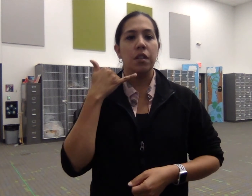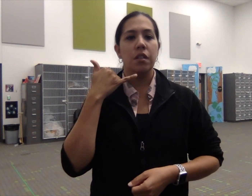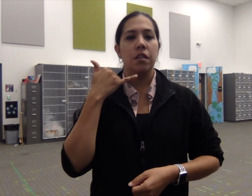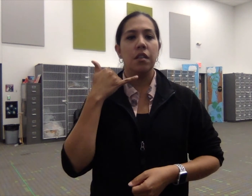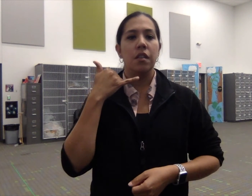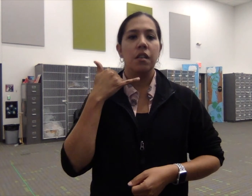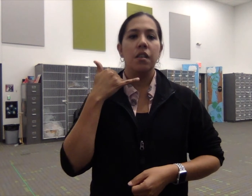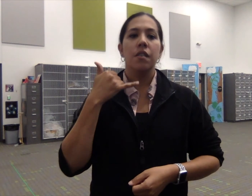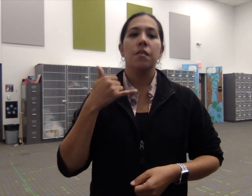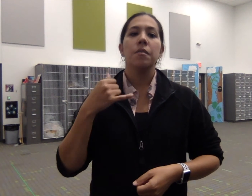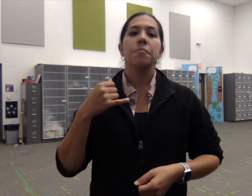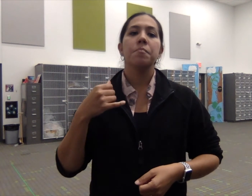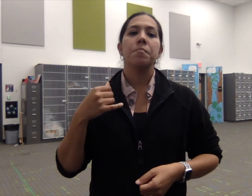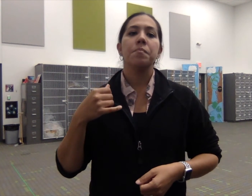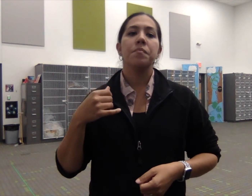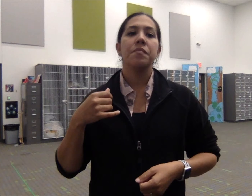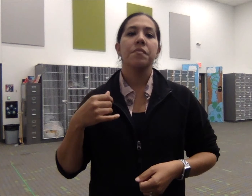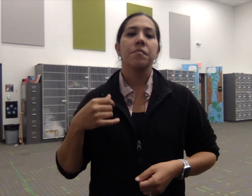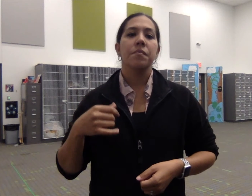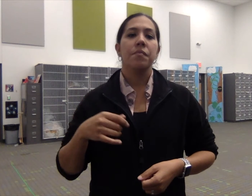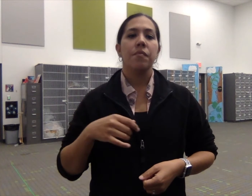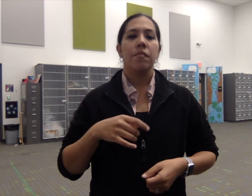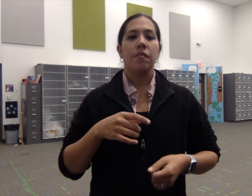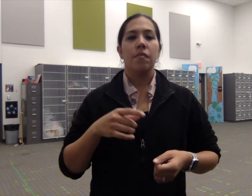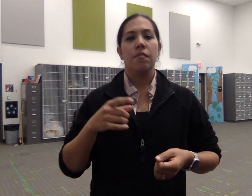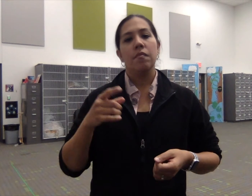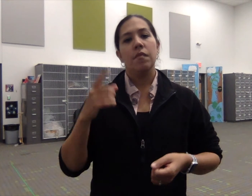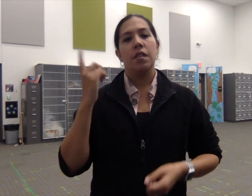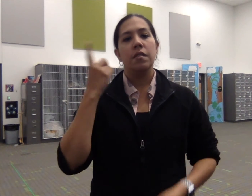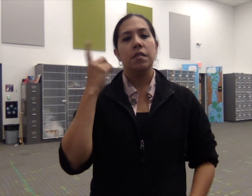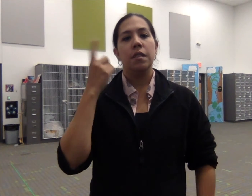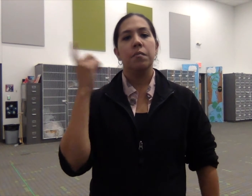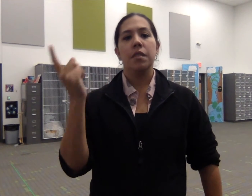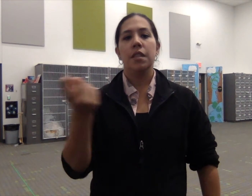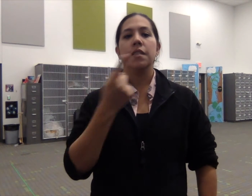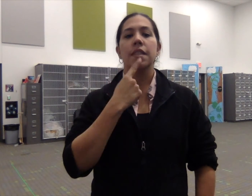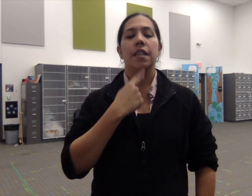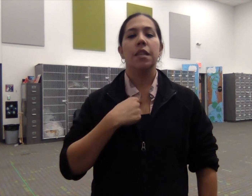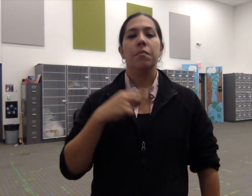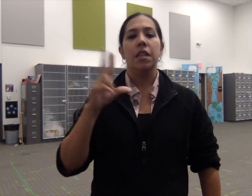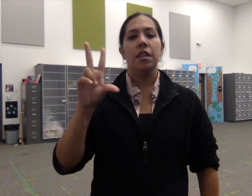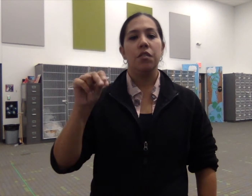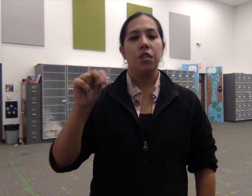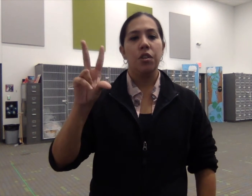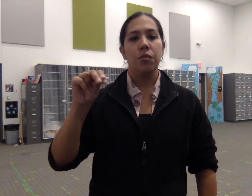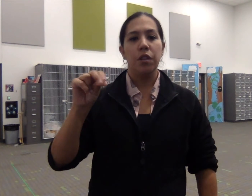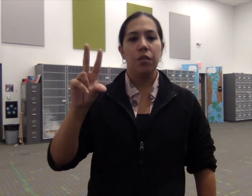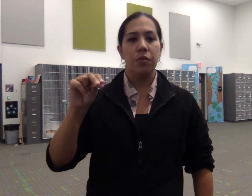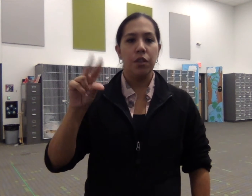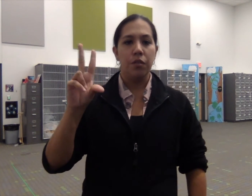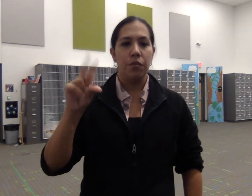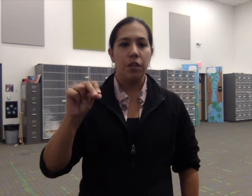some things telling me no no no no